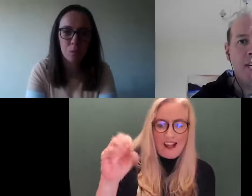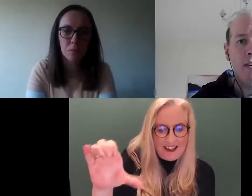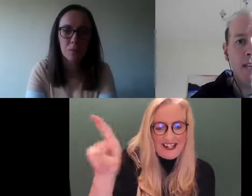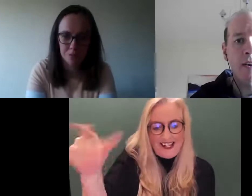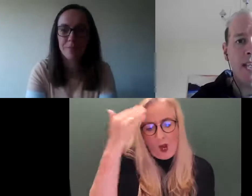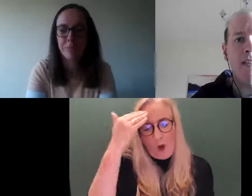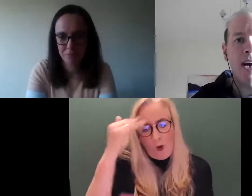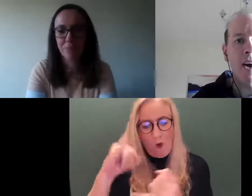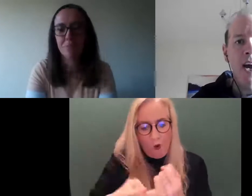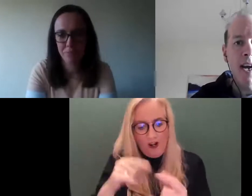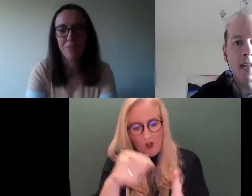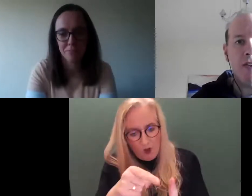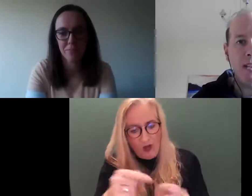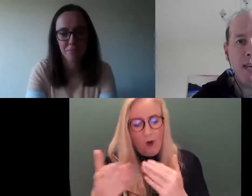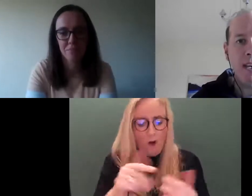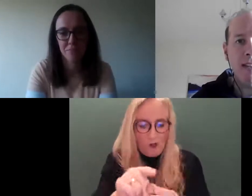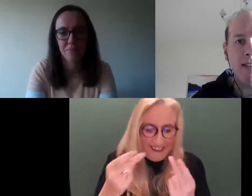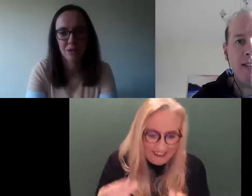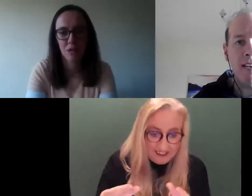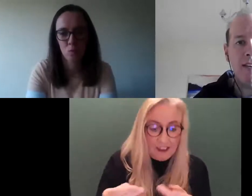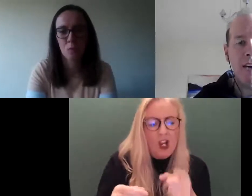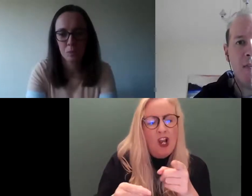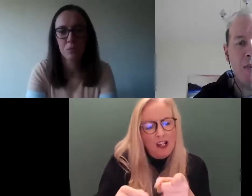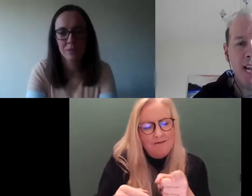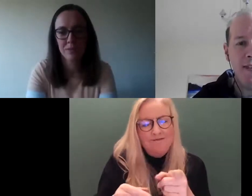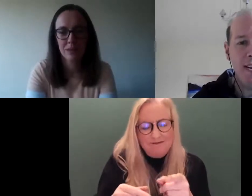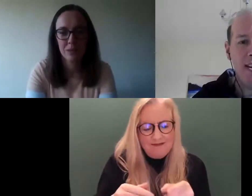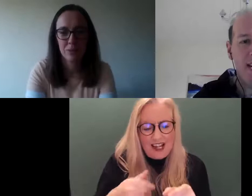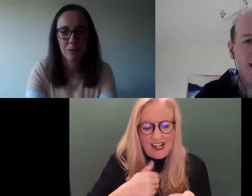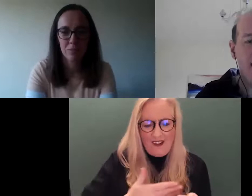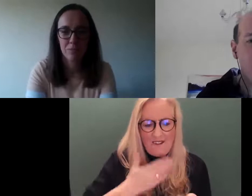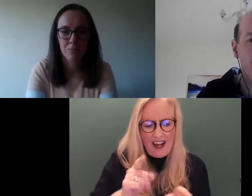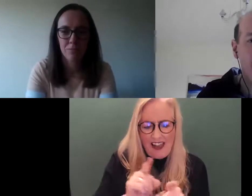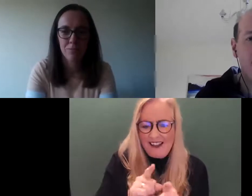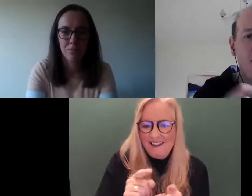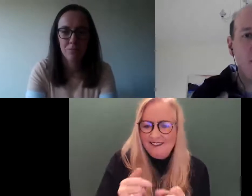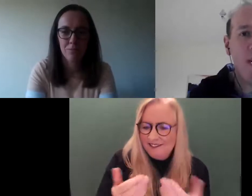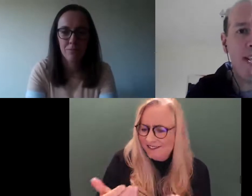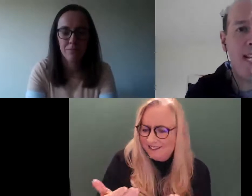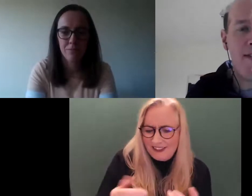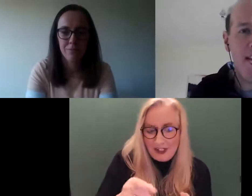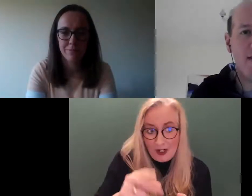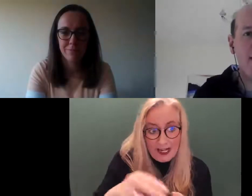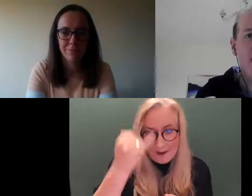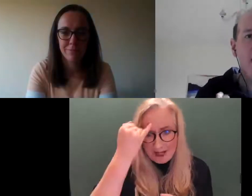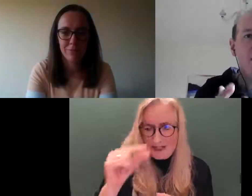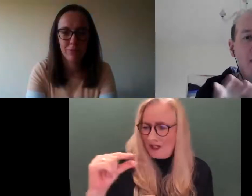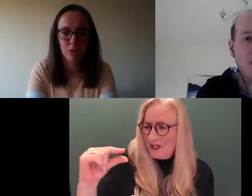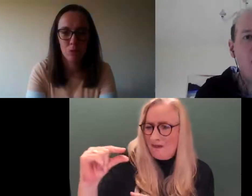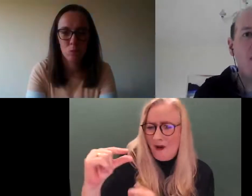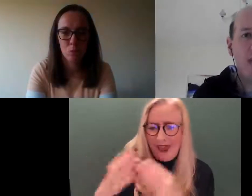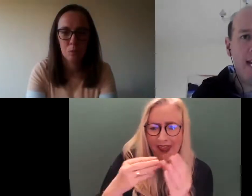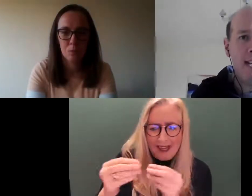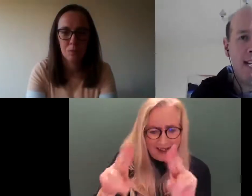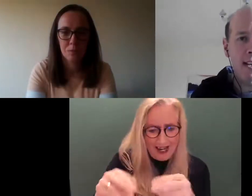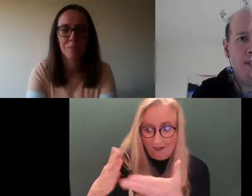needs are. It strikes me, this is a, on one level, you would imagine it's a small thing to fix, but